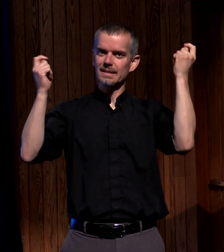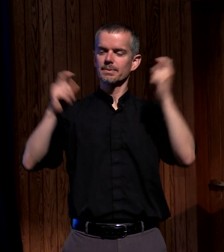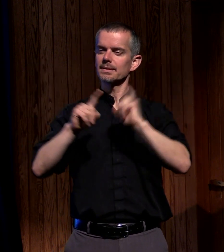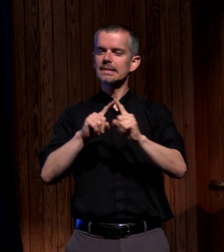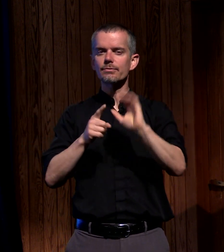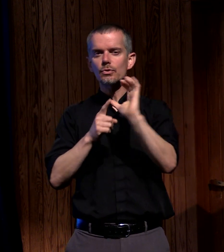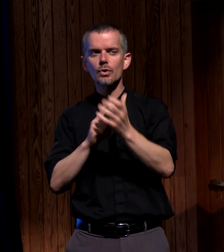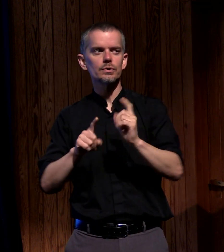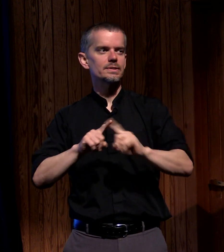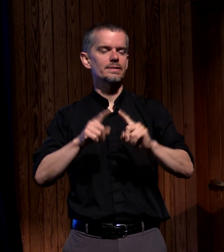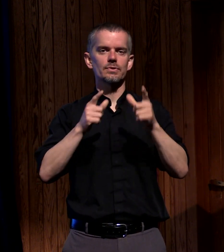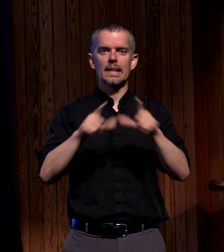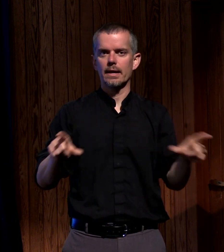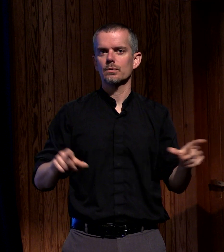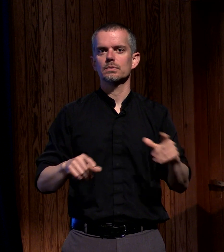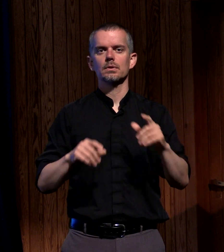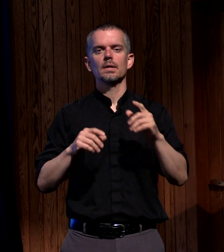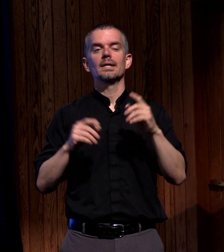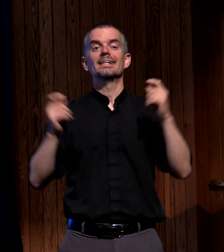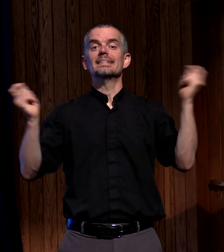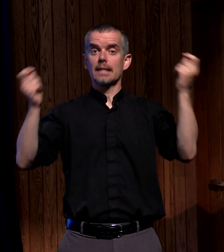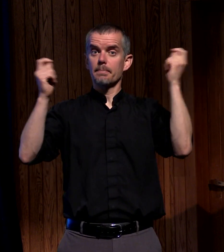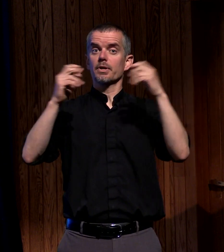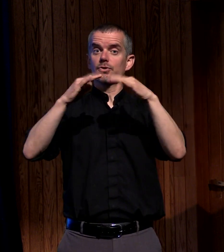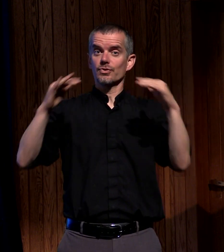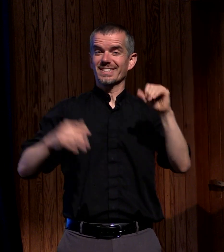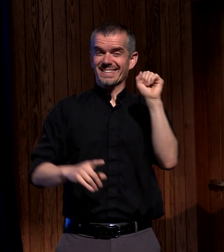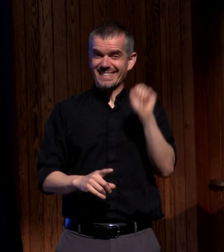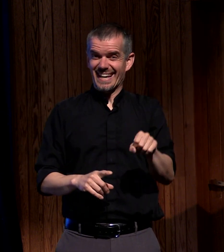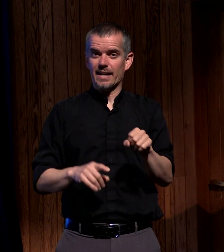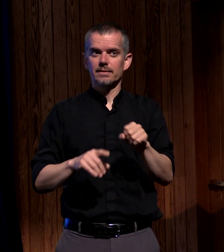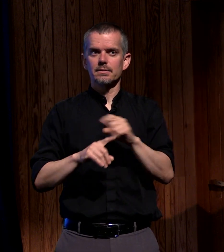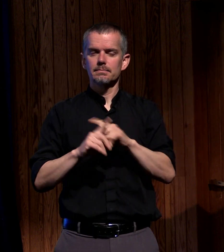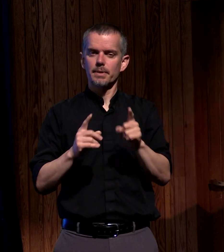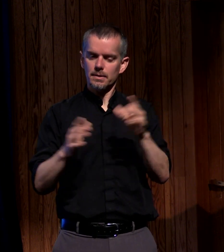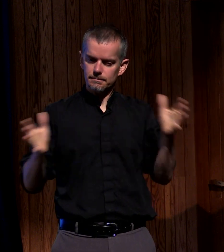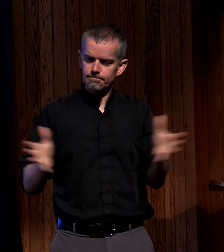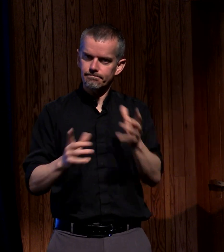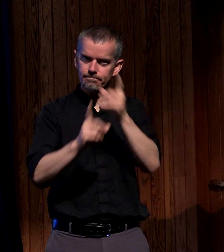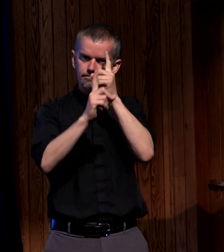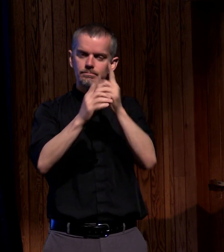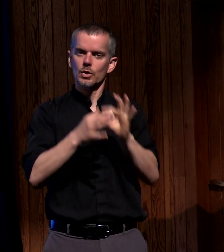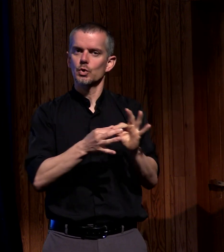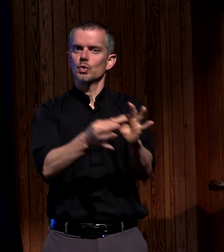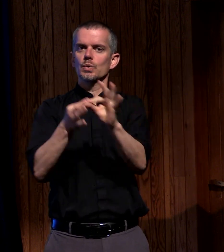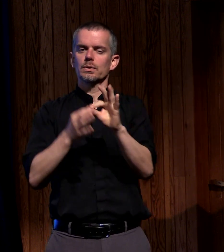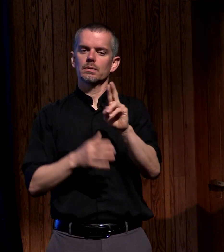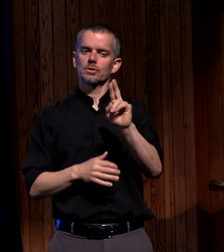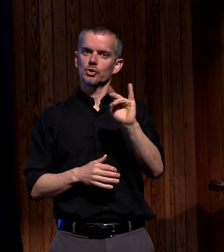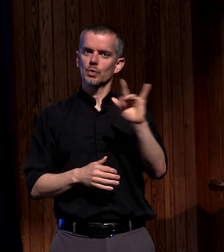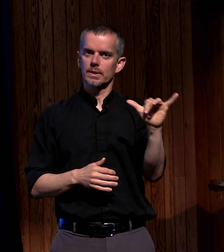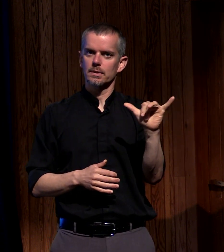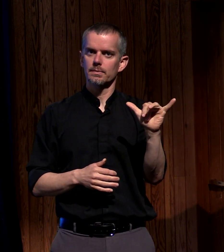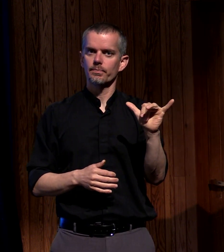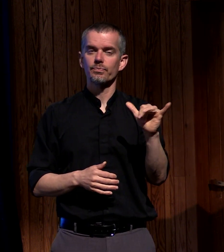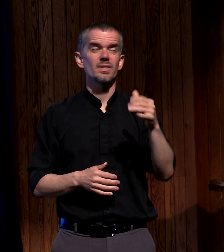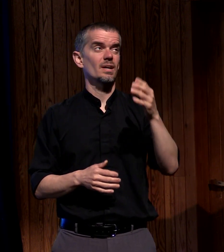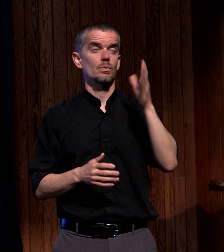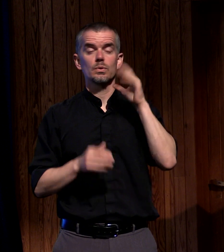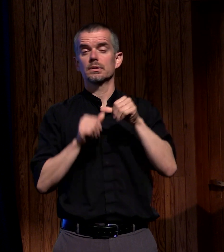is celebrating diversity while guiding us in unity and he will continue to do that until the fullness of God